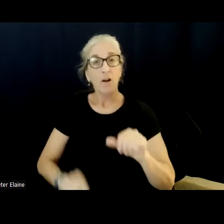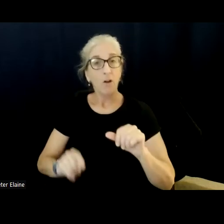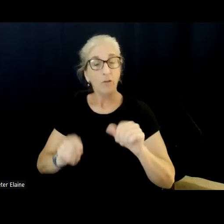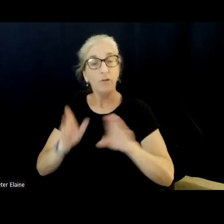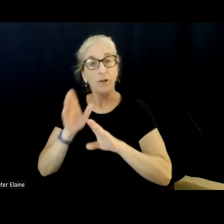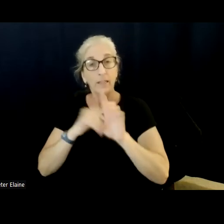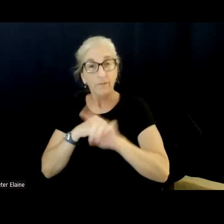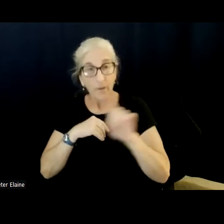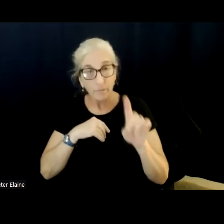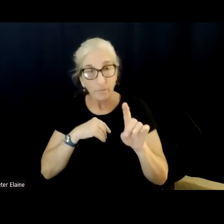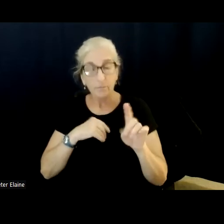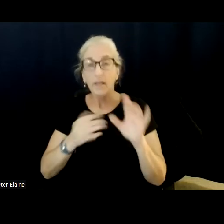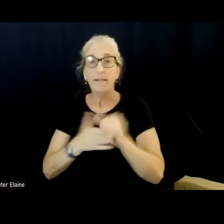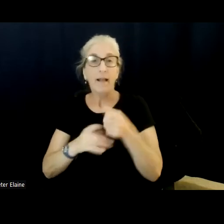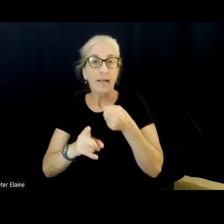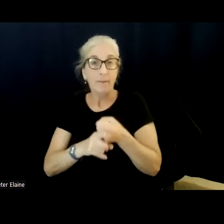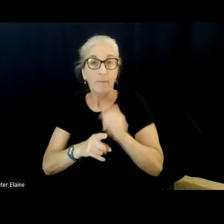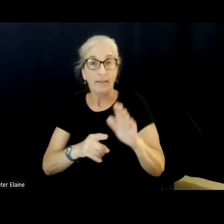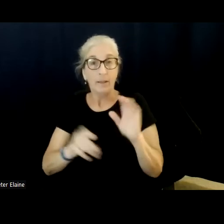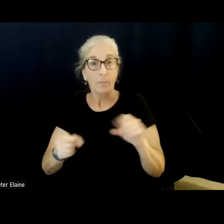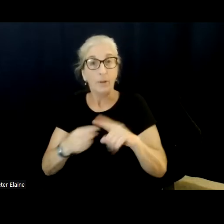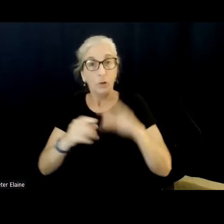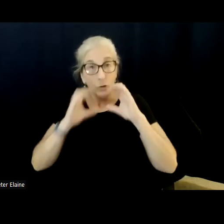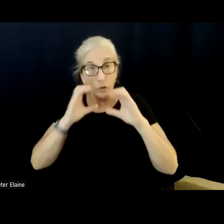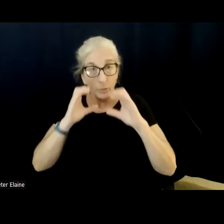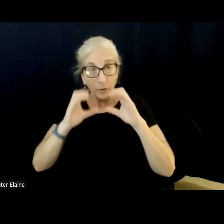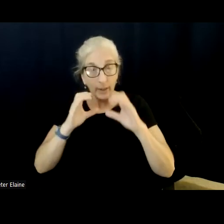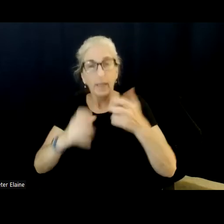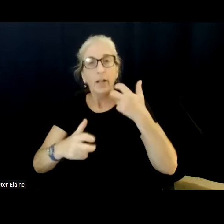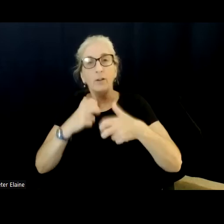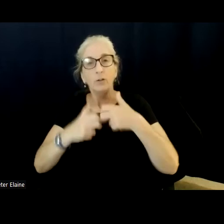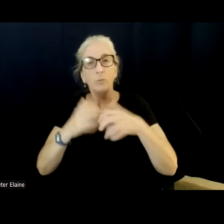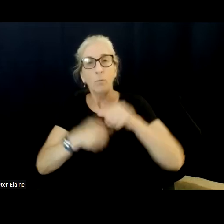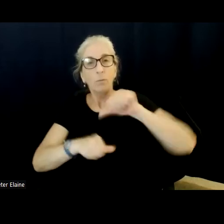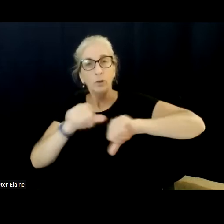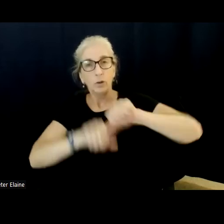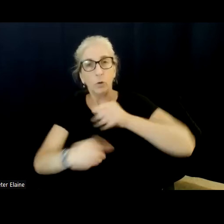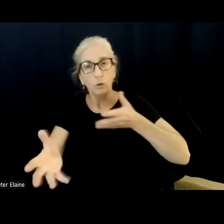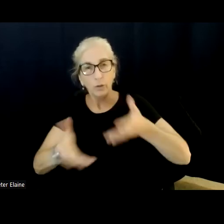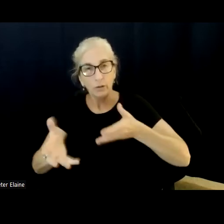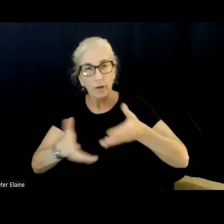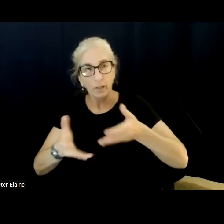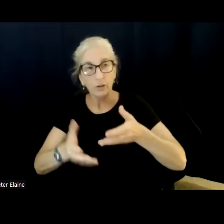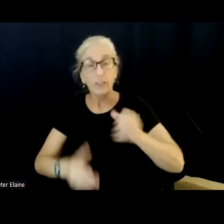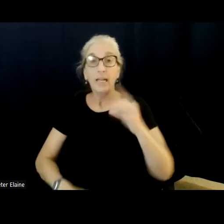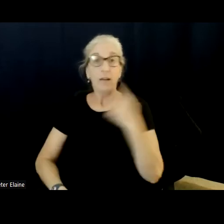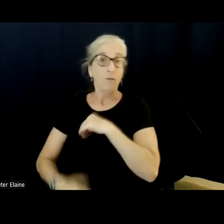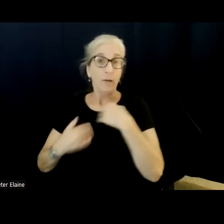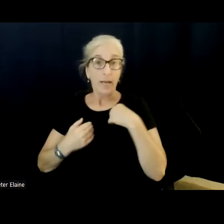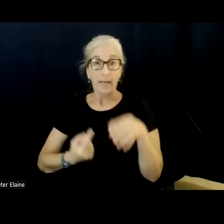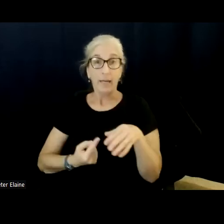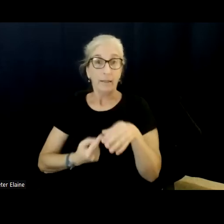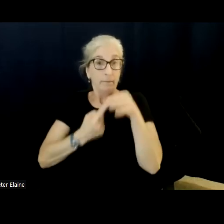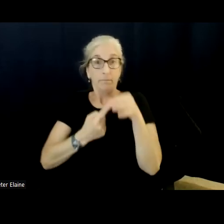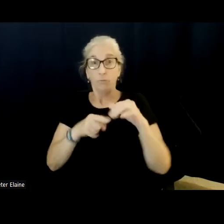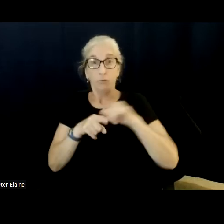skills and there's problems with social interaction. And if we had a specially trained, uh, part of the police force, it could be incentivized, uh,